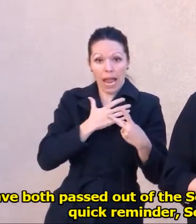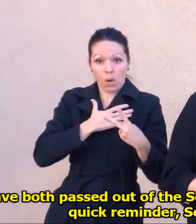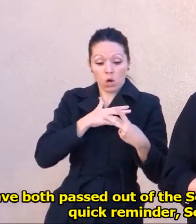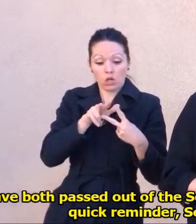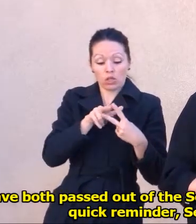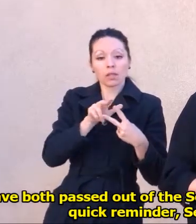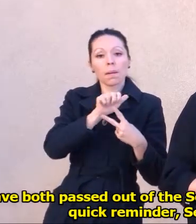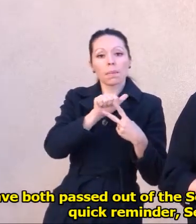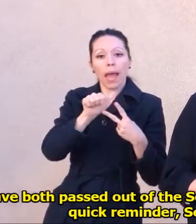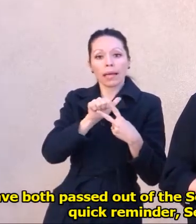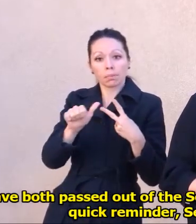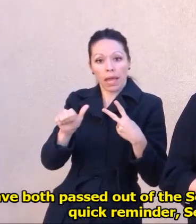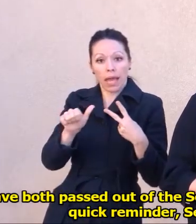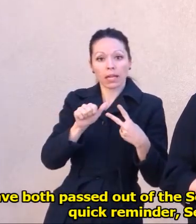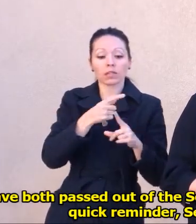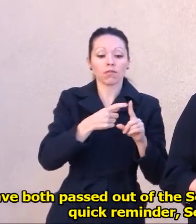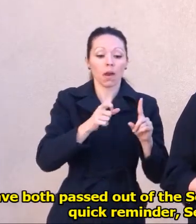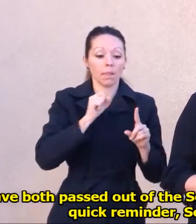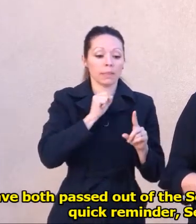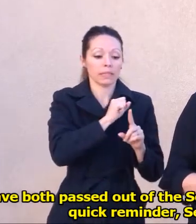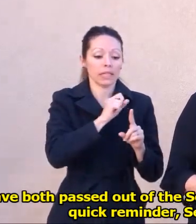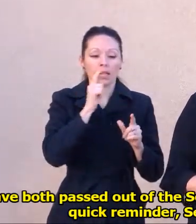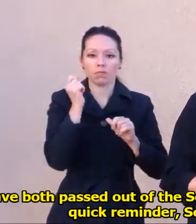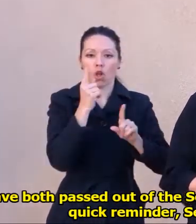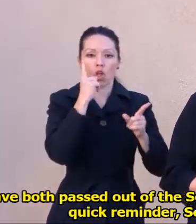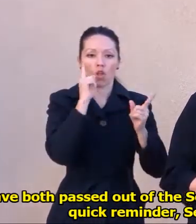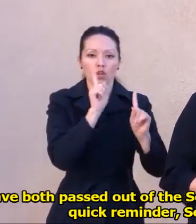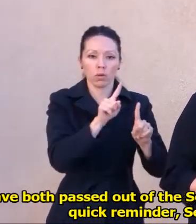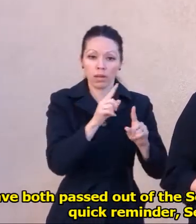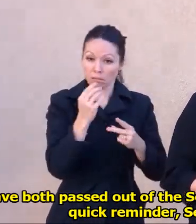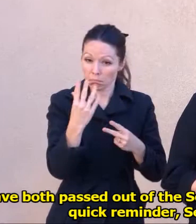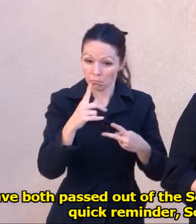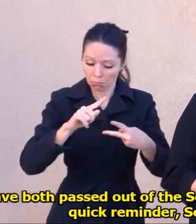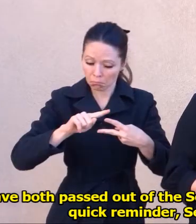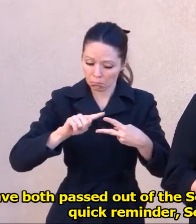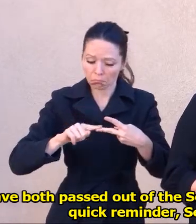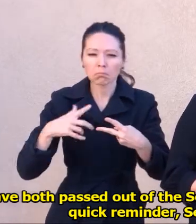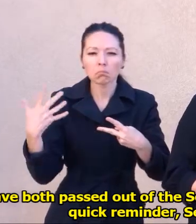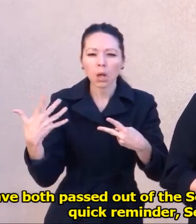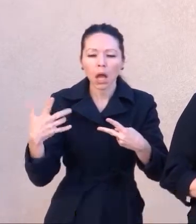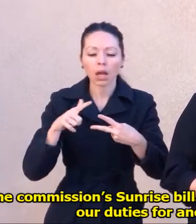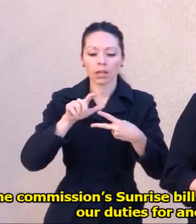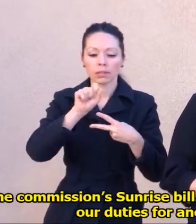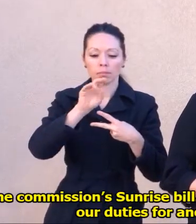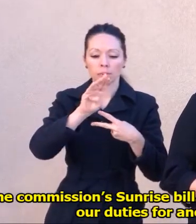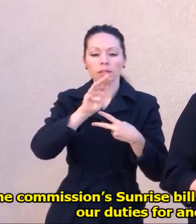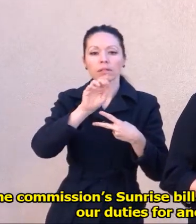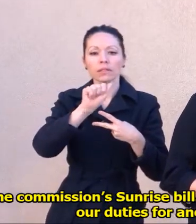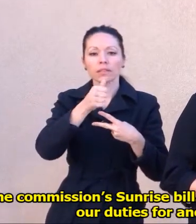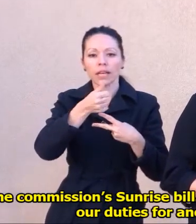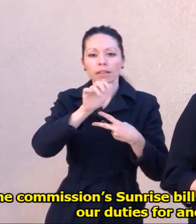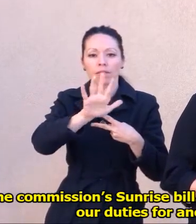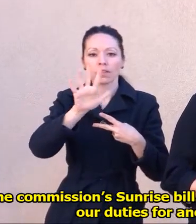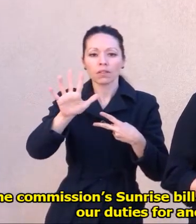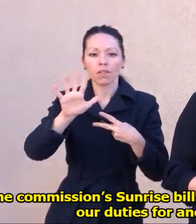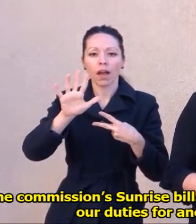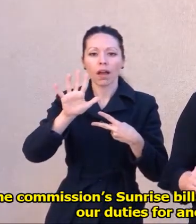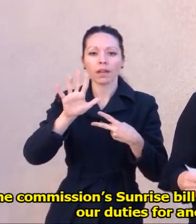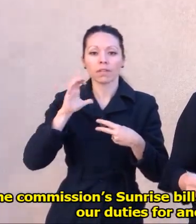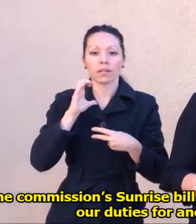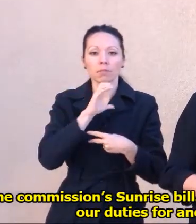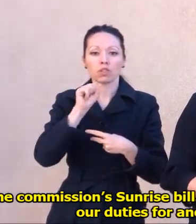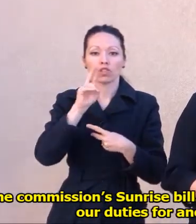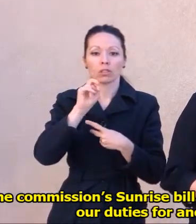passed out of the Senate unanimously. Just a quick reminder, Senate Bill 1055 is the Commission's Sunrise